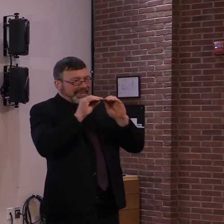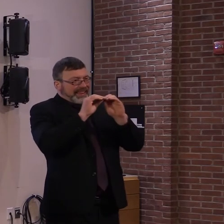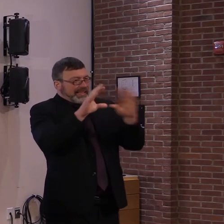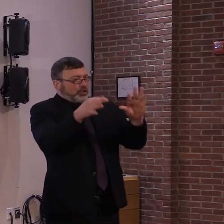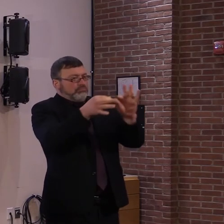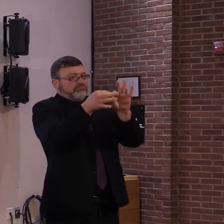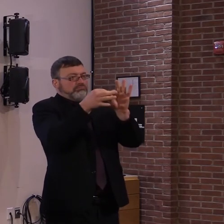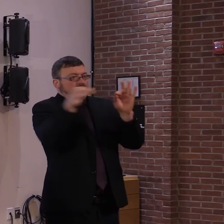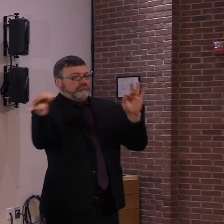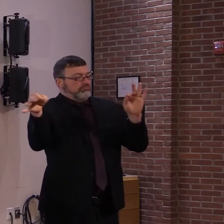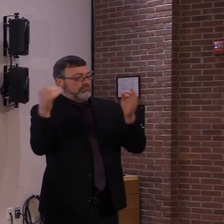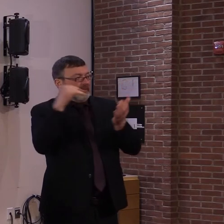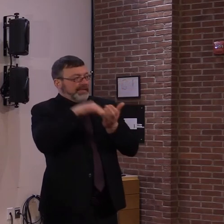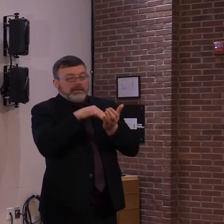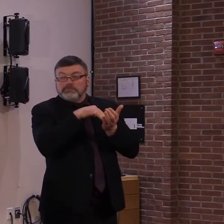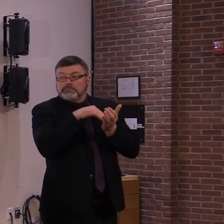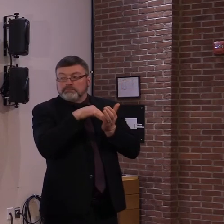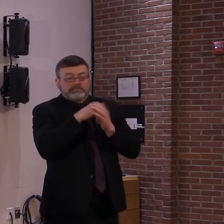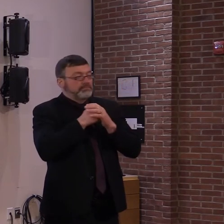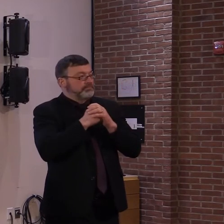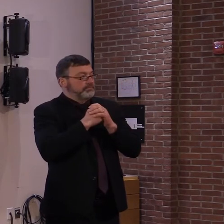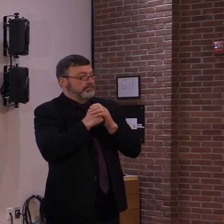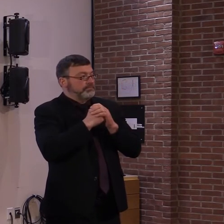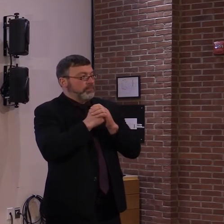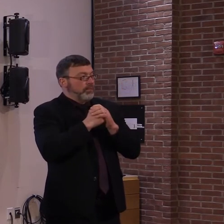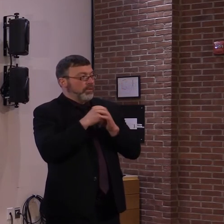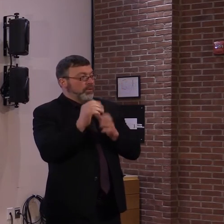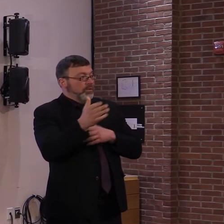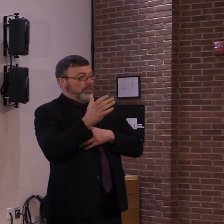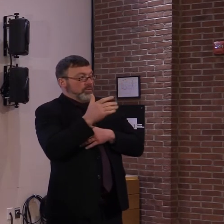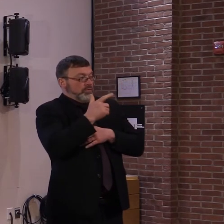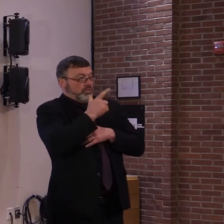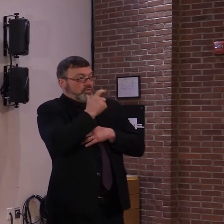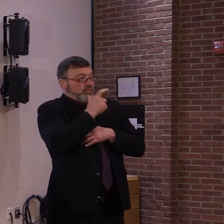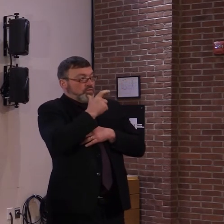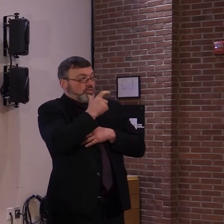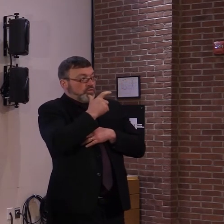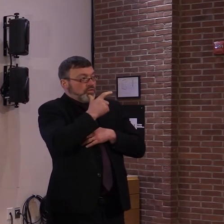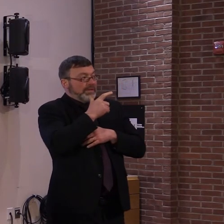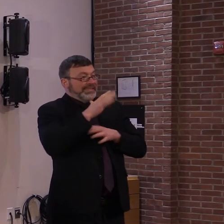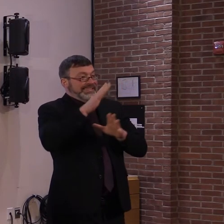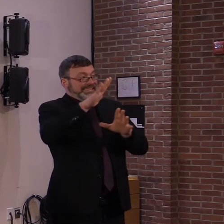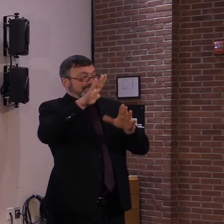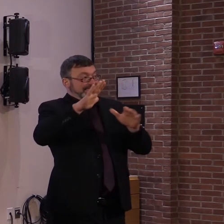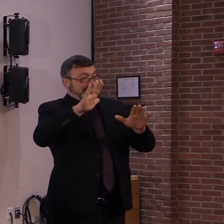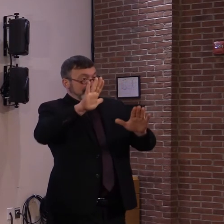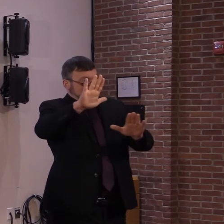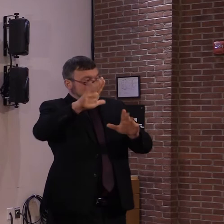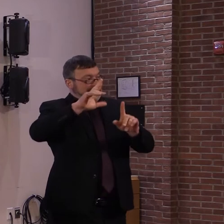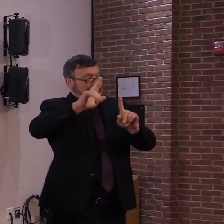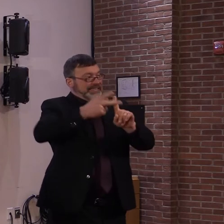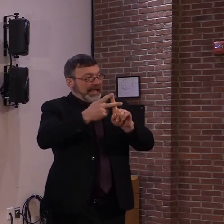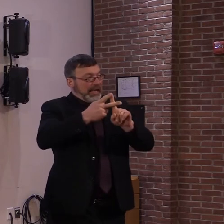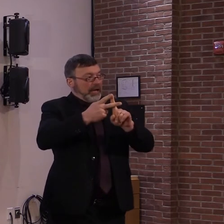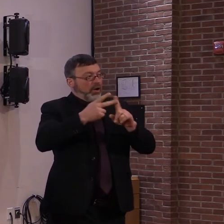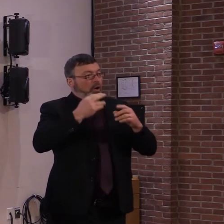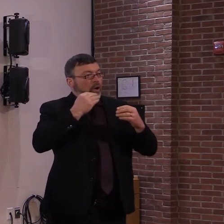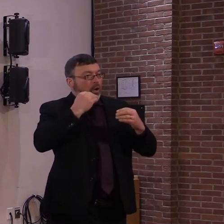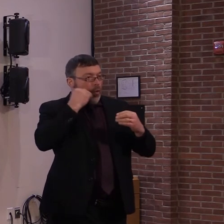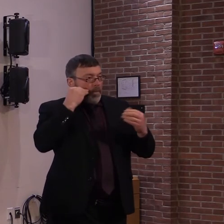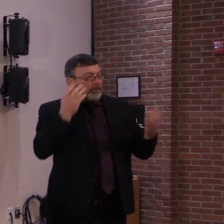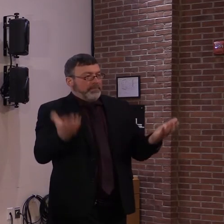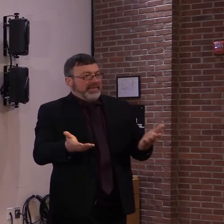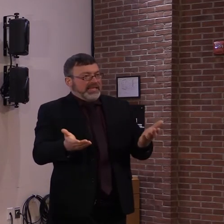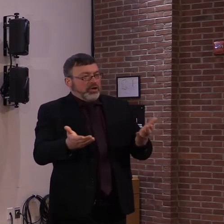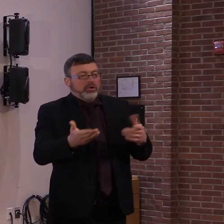the, the fact is that second homeowners will not be eligible. They will have to return back to their home state. Now, if you have